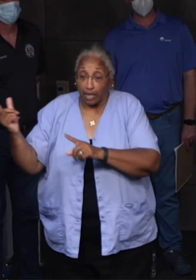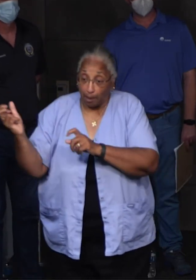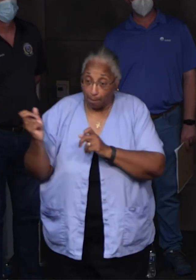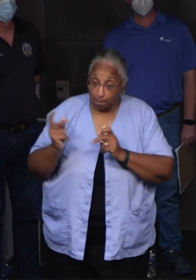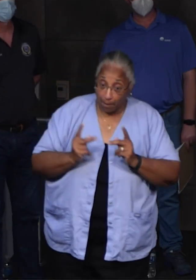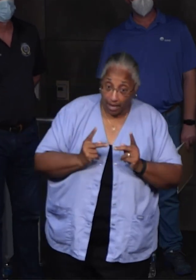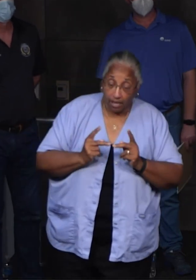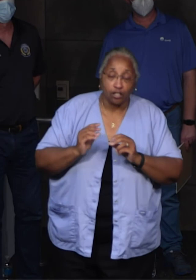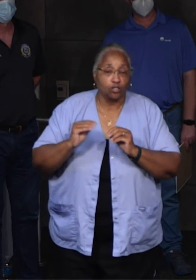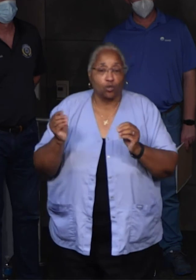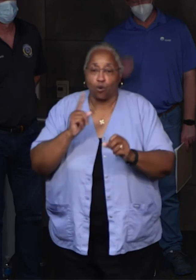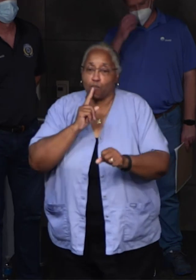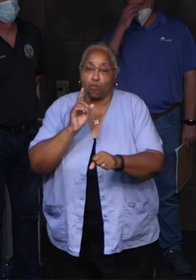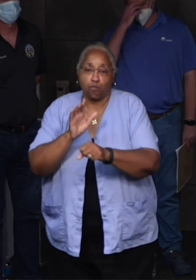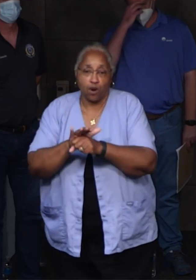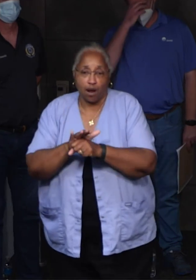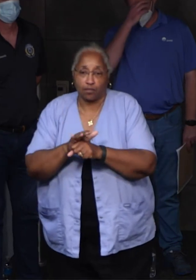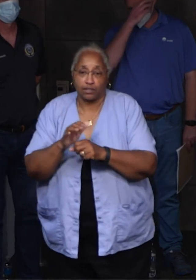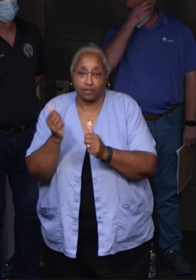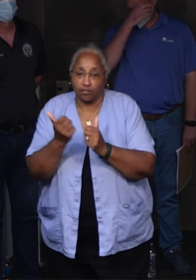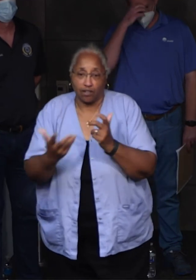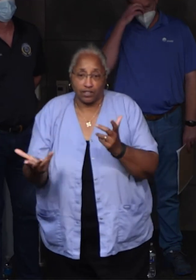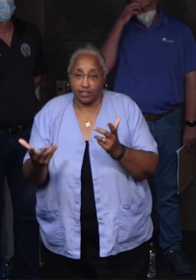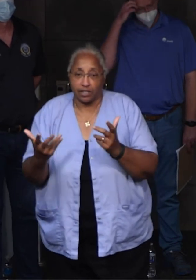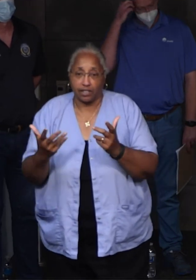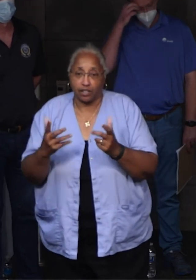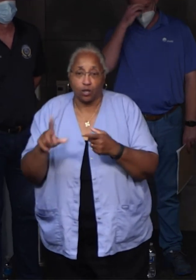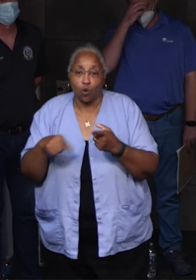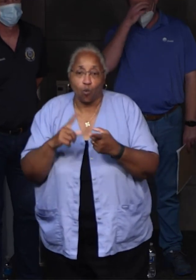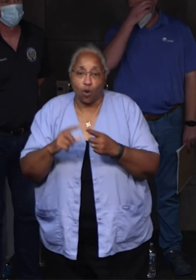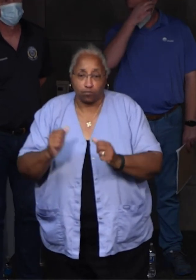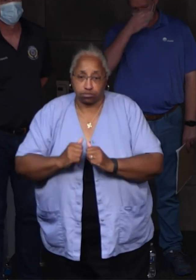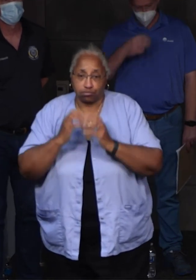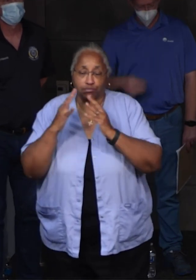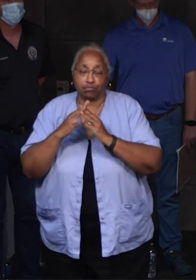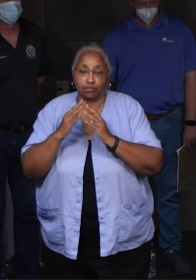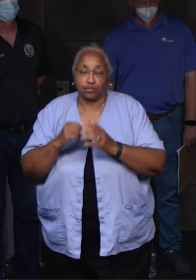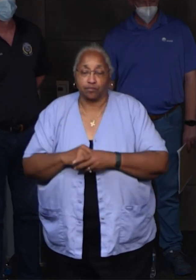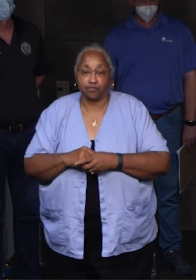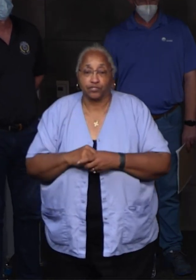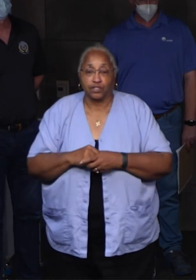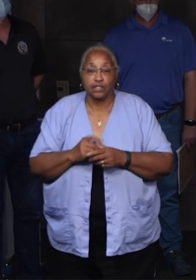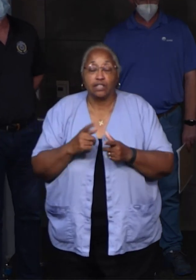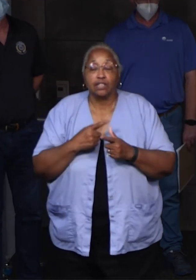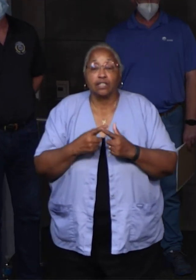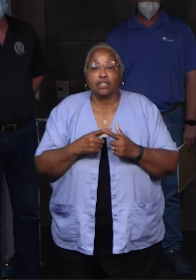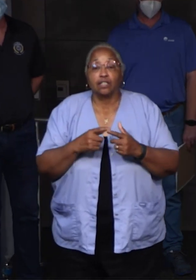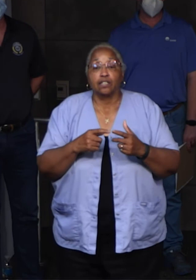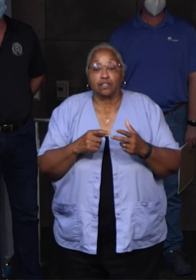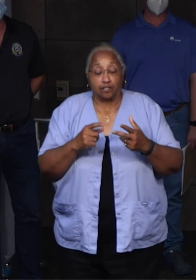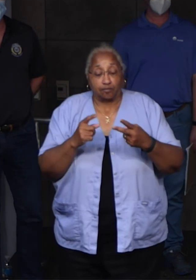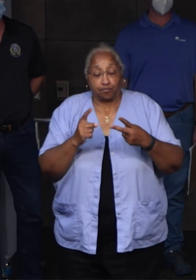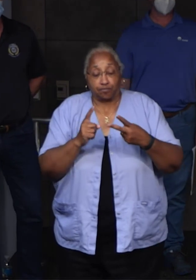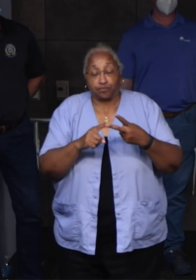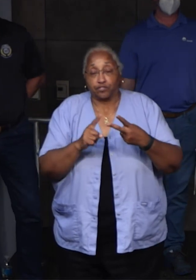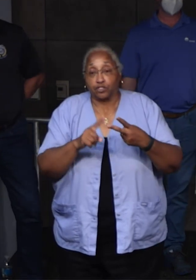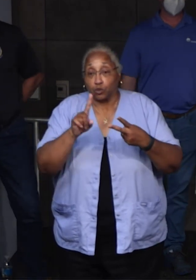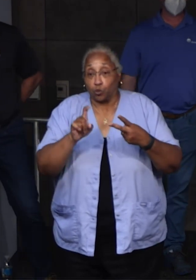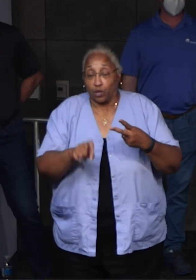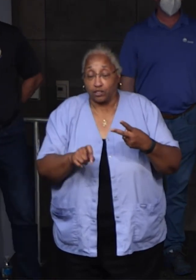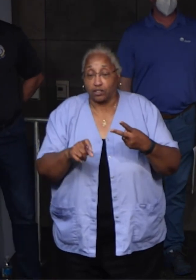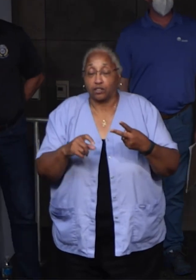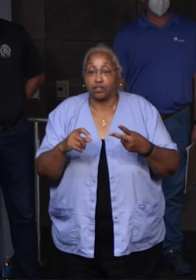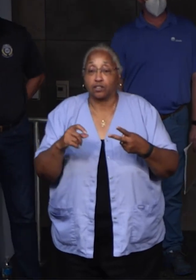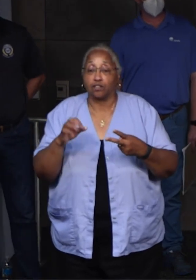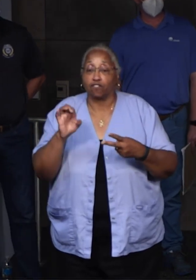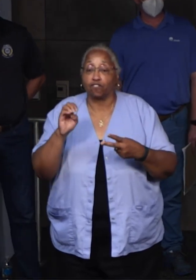guarantee of what that will be and when it will be. The second set of questions I'd like to discuss real quick has to do with FEMA